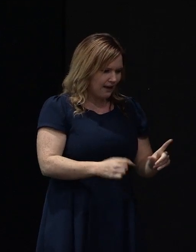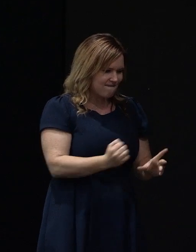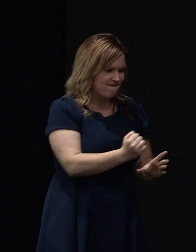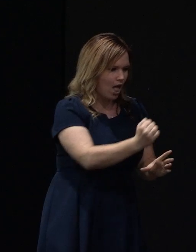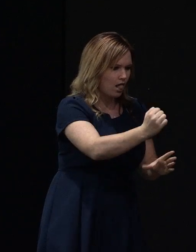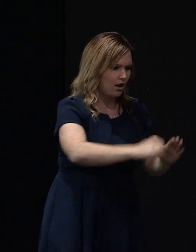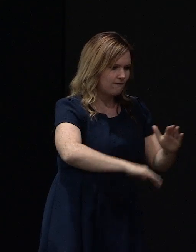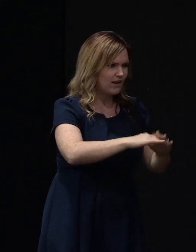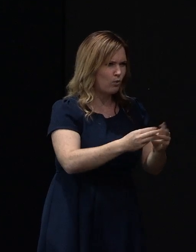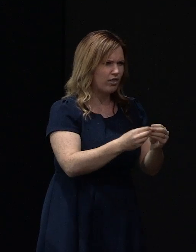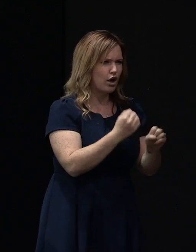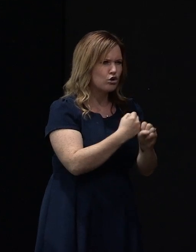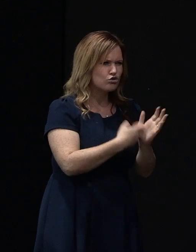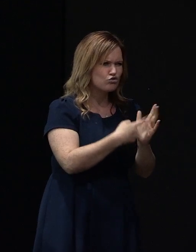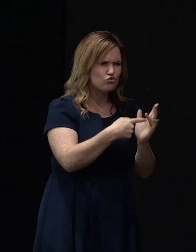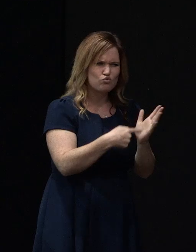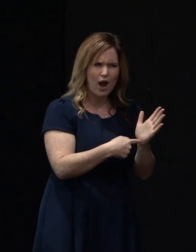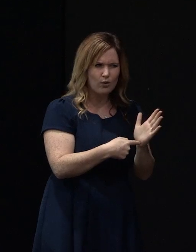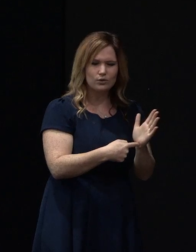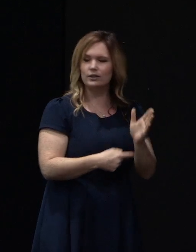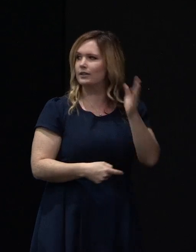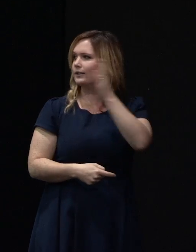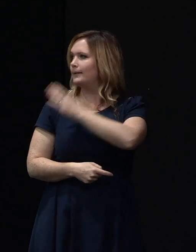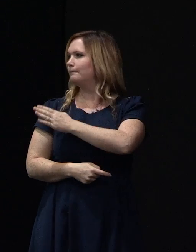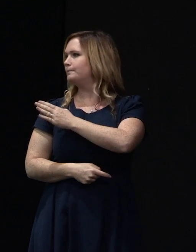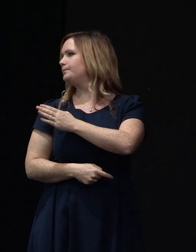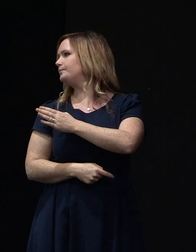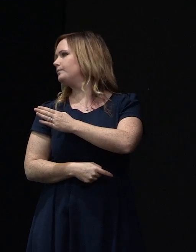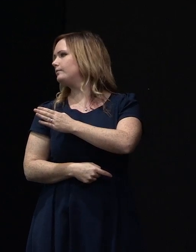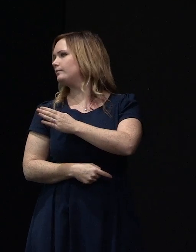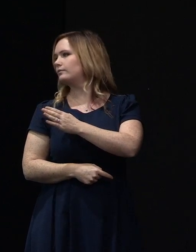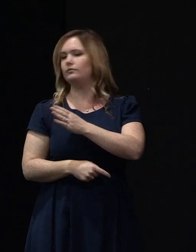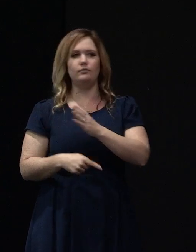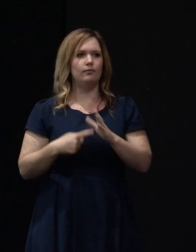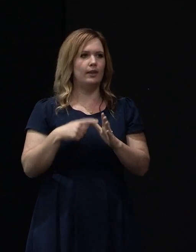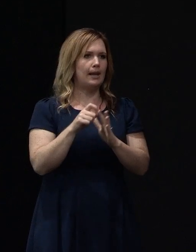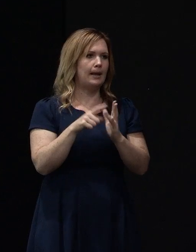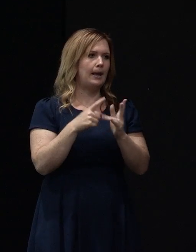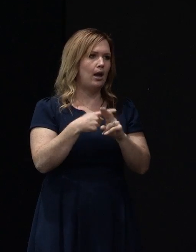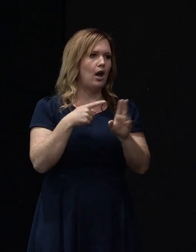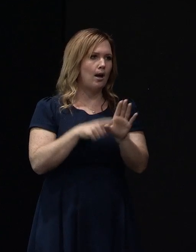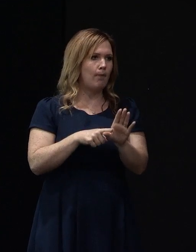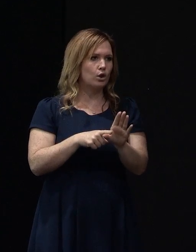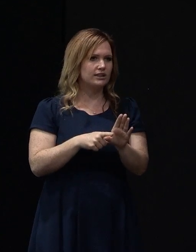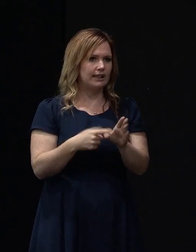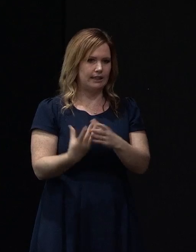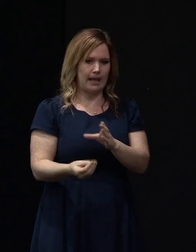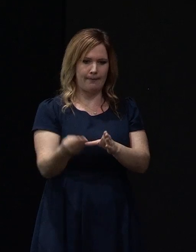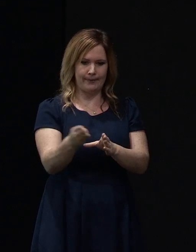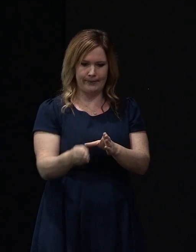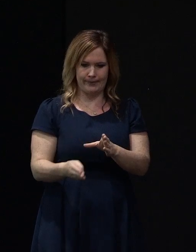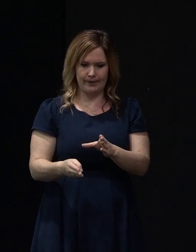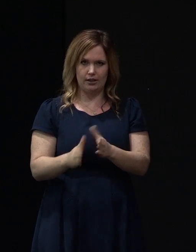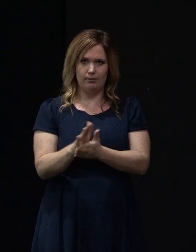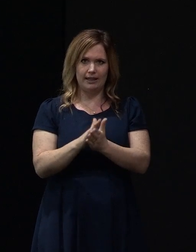Well, the epoxy grout, grouting up a crack in a ring beam, is essentially putting back